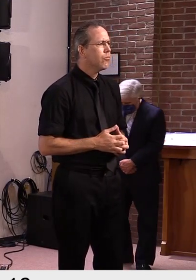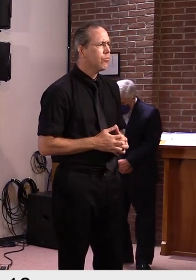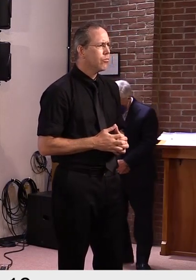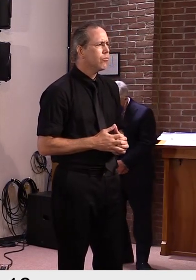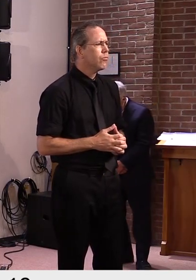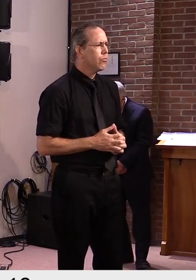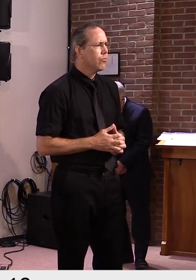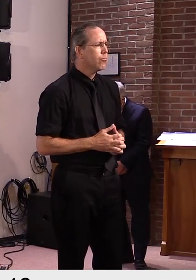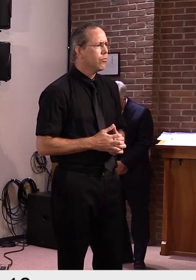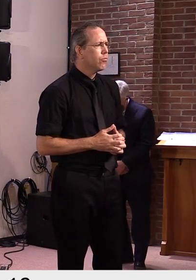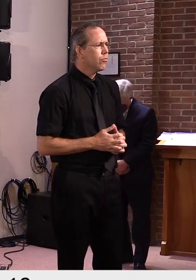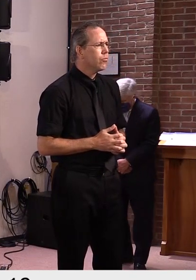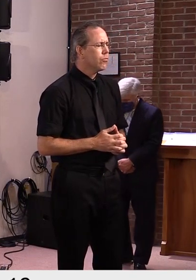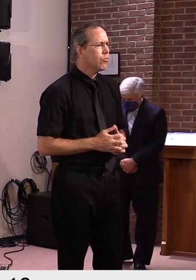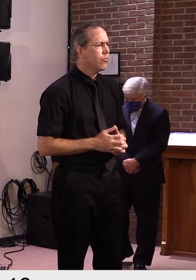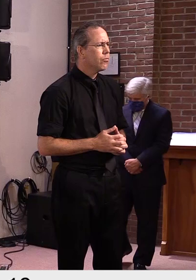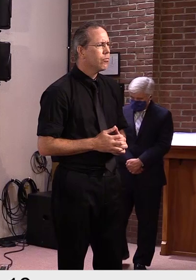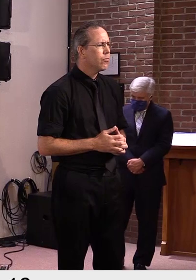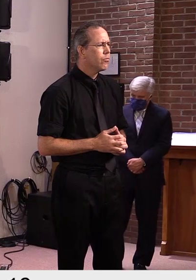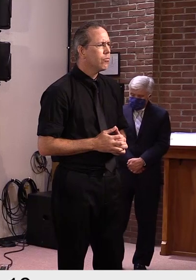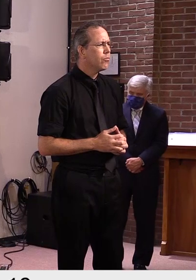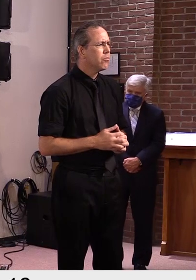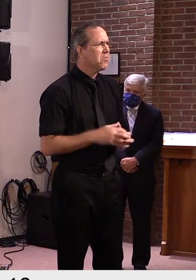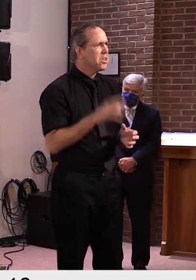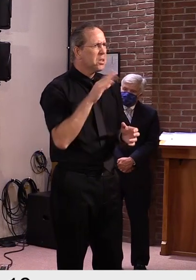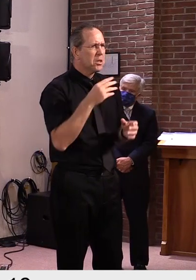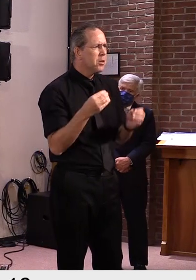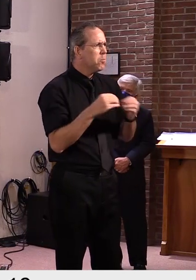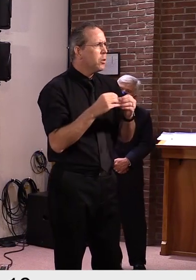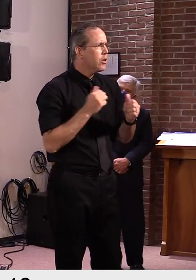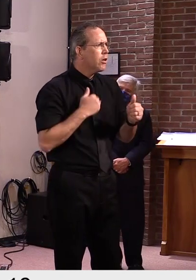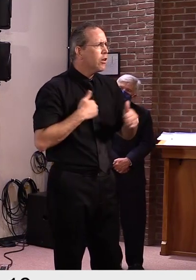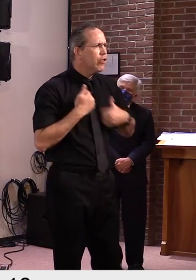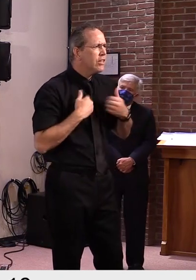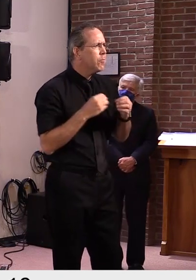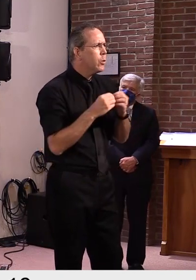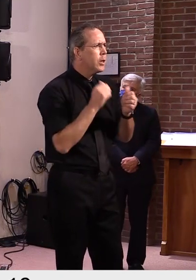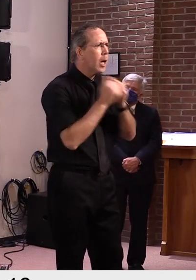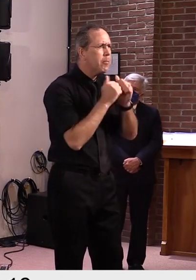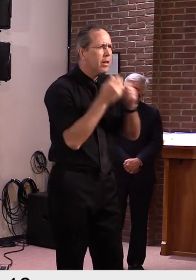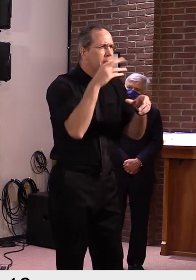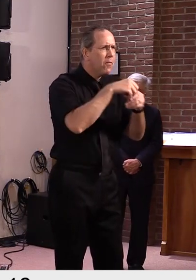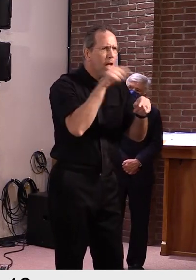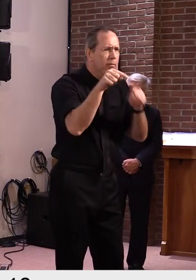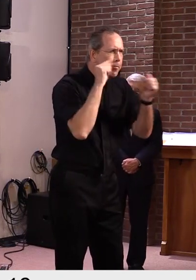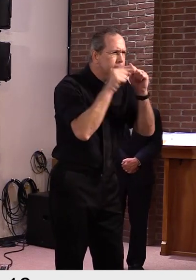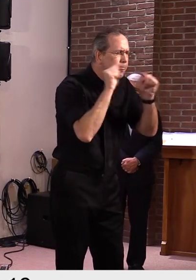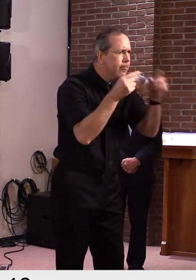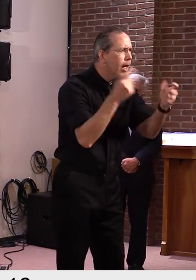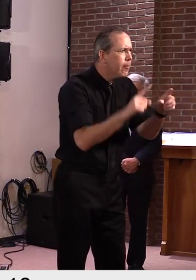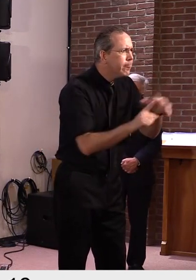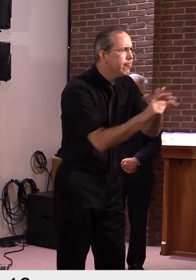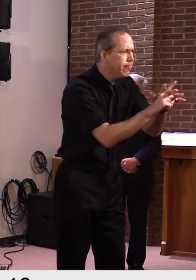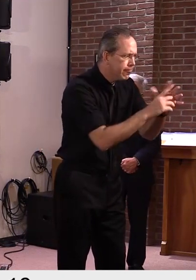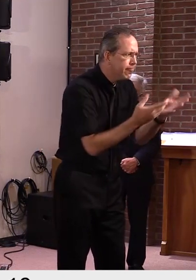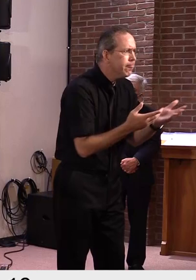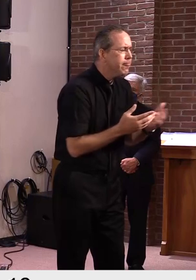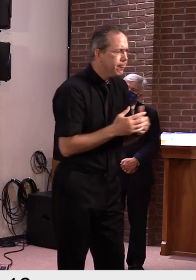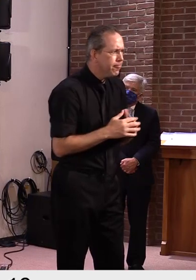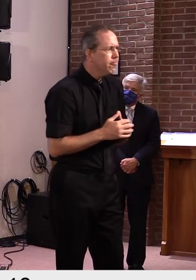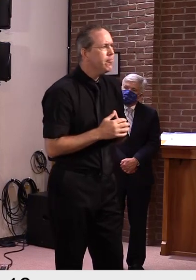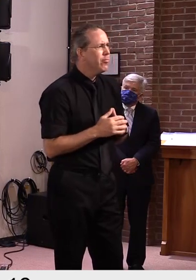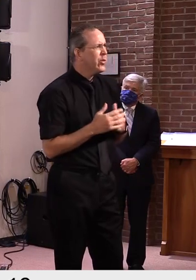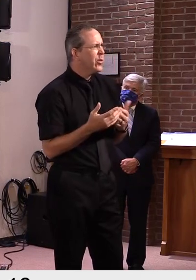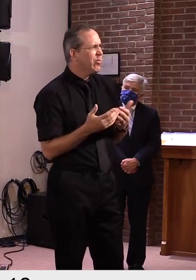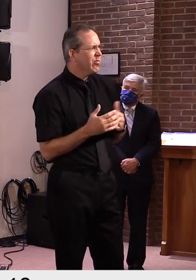step. What about participating in debates with David Stepperman ahead of the general election? Oh, I'm sure, you know, I've,